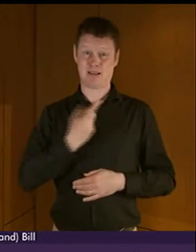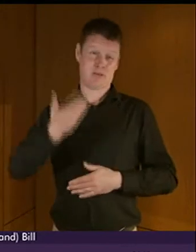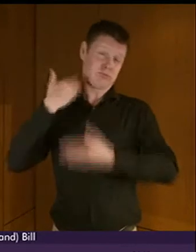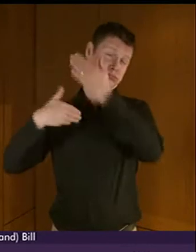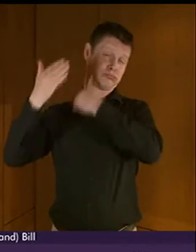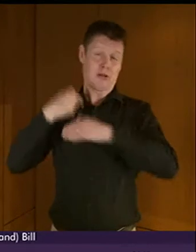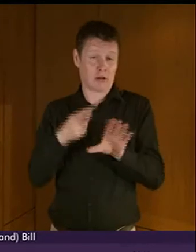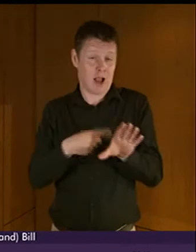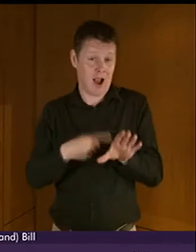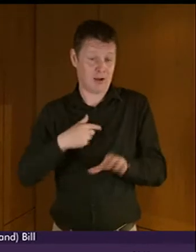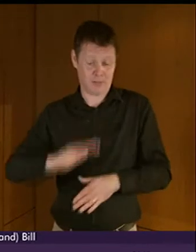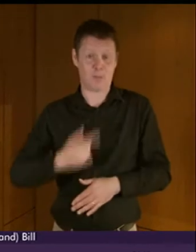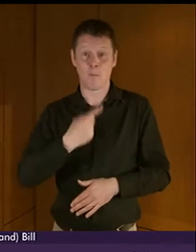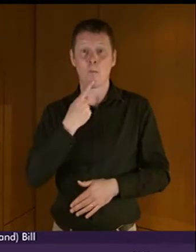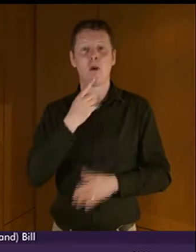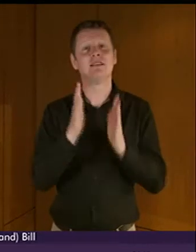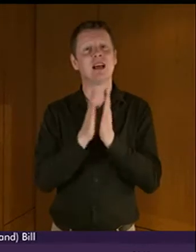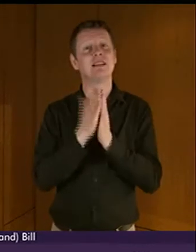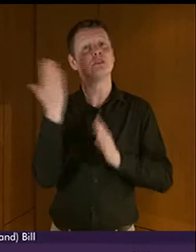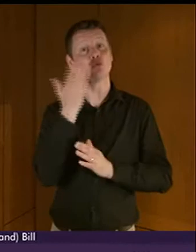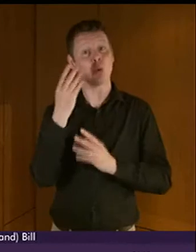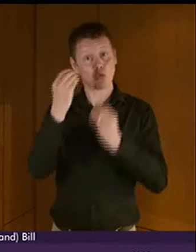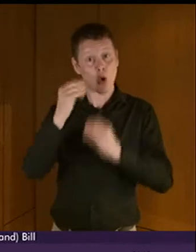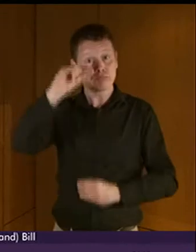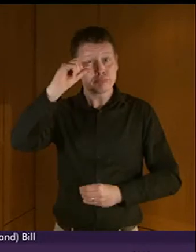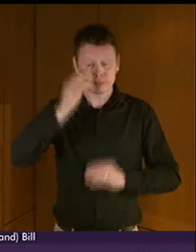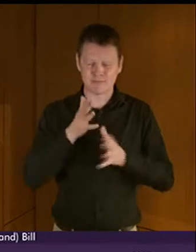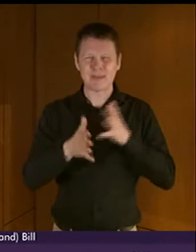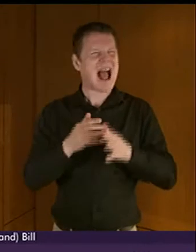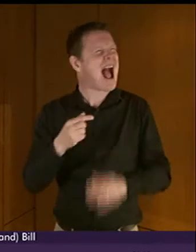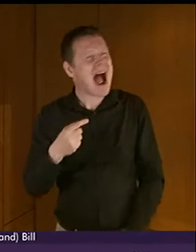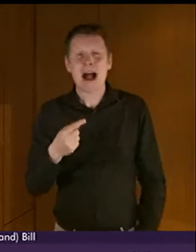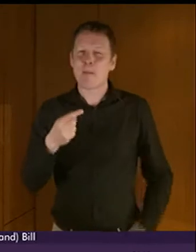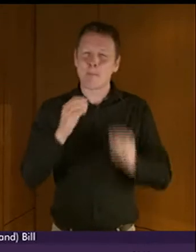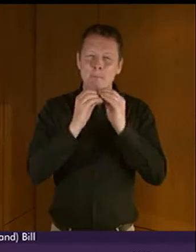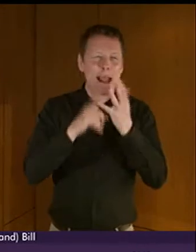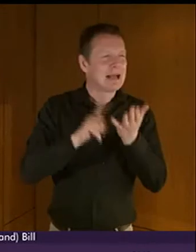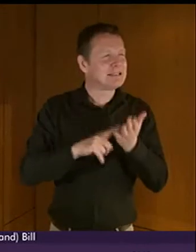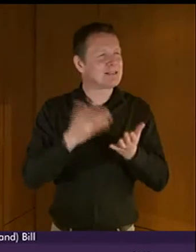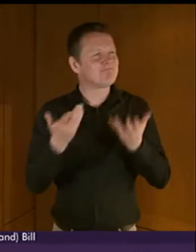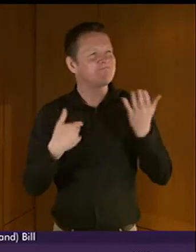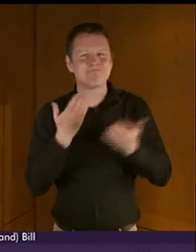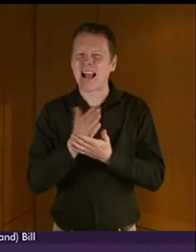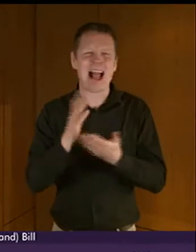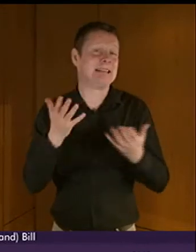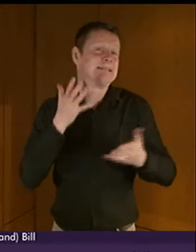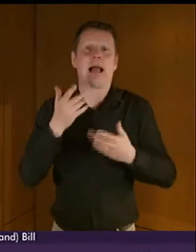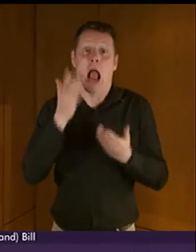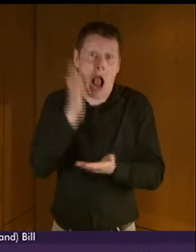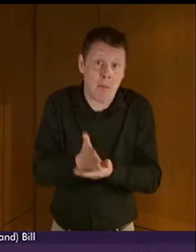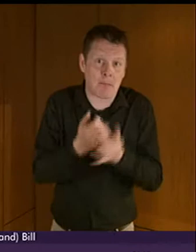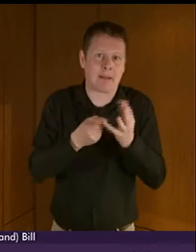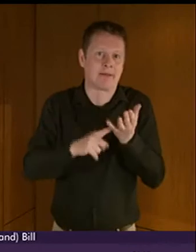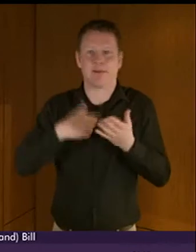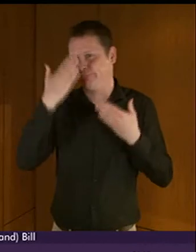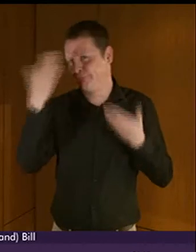actually were taught some BSL. At least I think it was BSL. Certainly sign language of some kind. Alas,